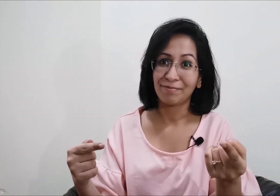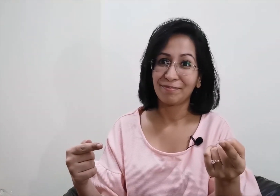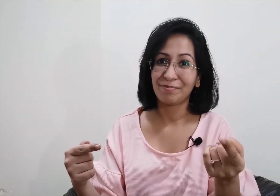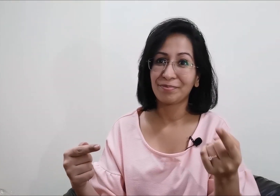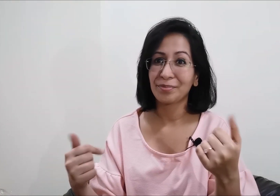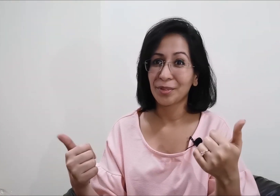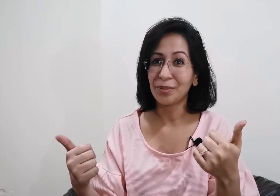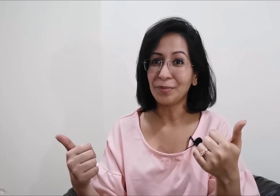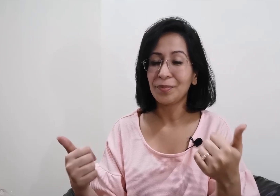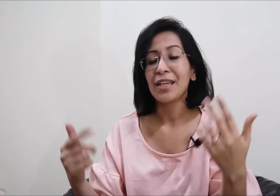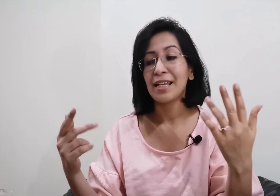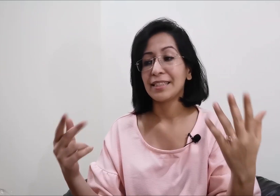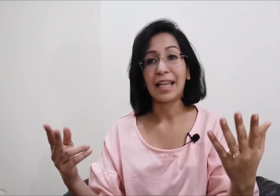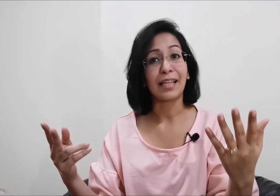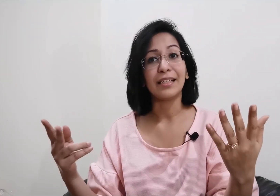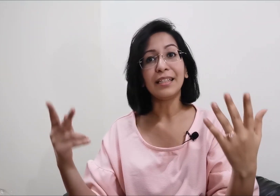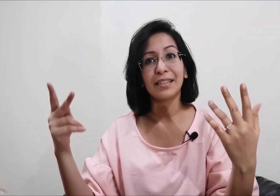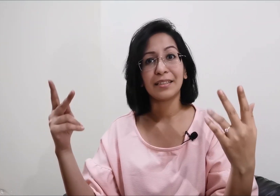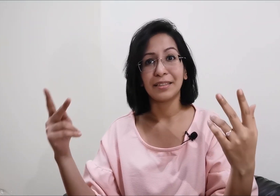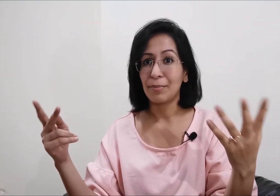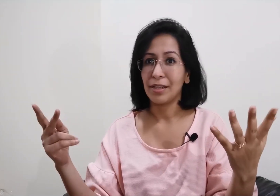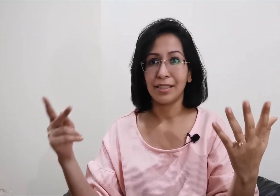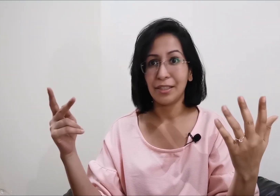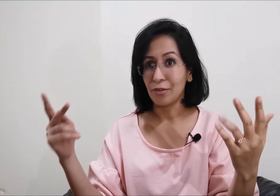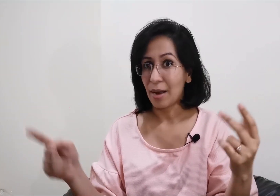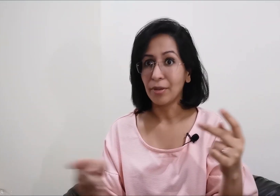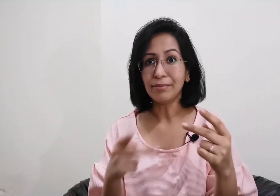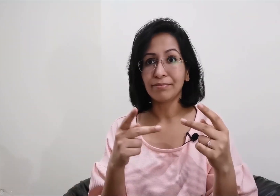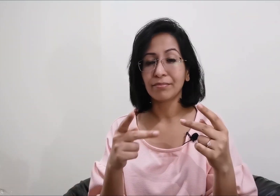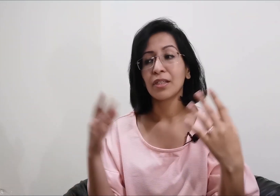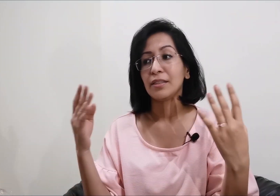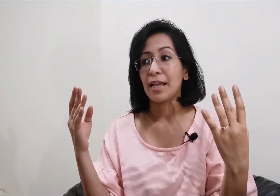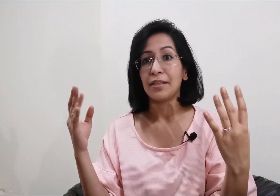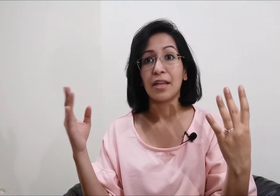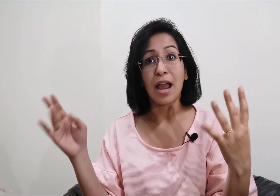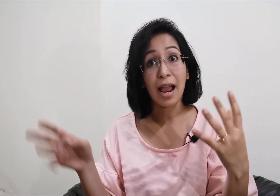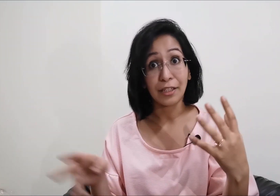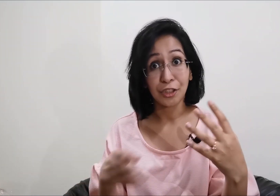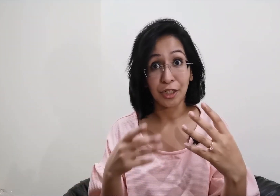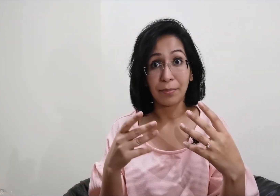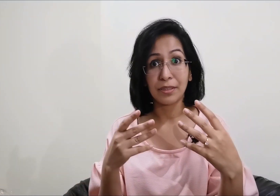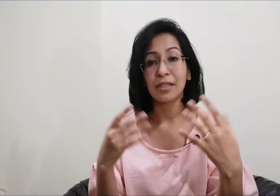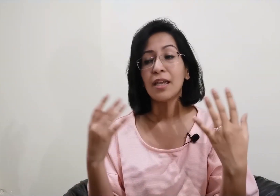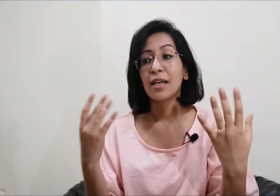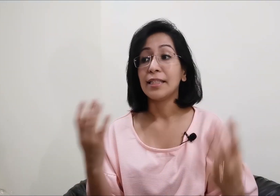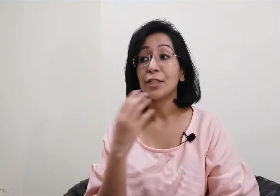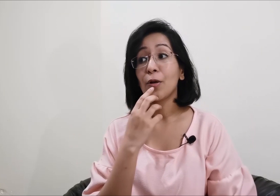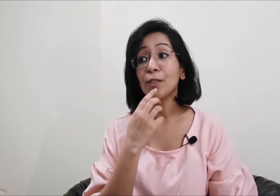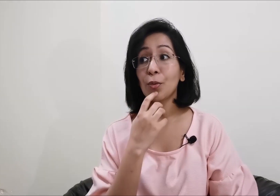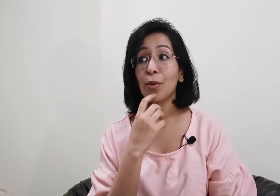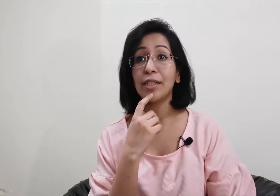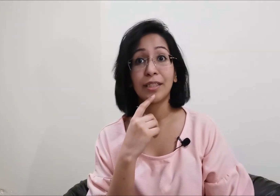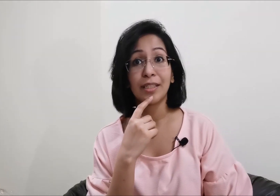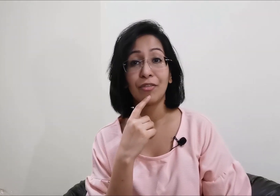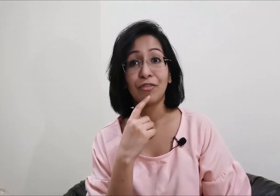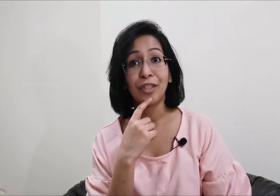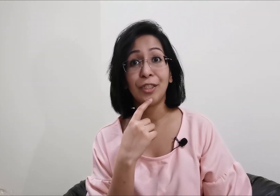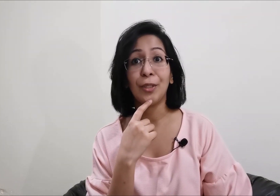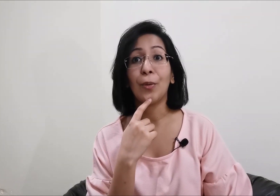cool secondly similarly grammar then there are hand shapes and there's also one video